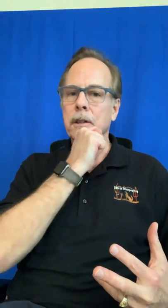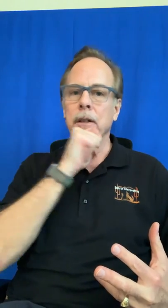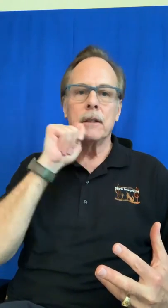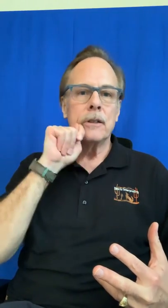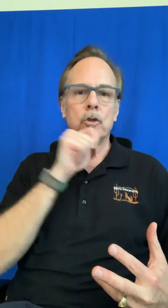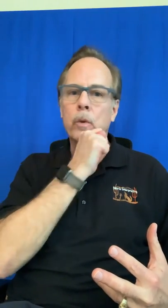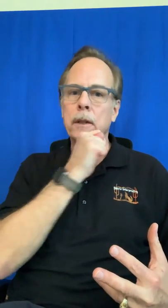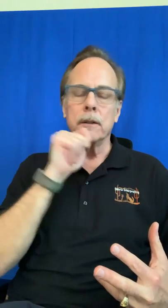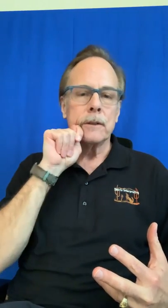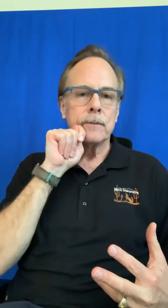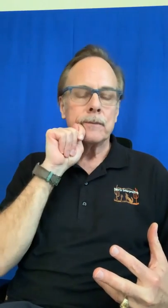twins